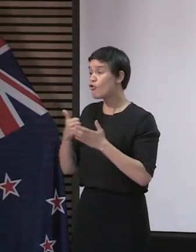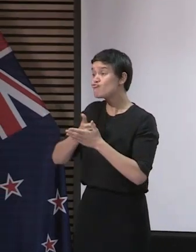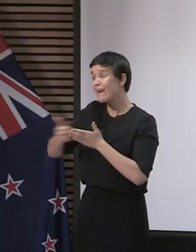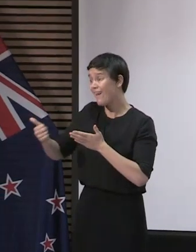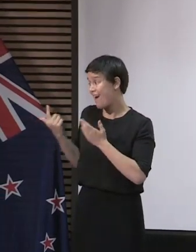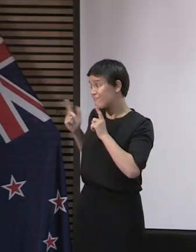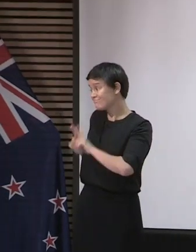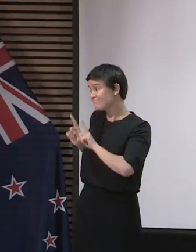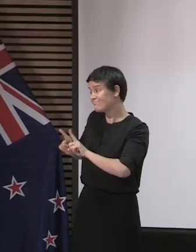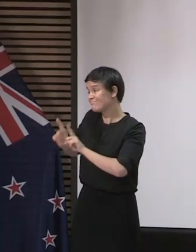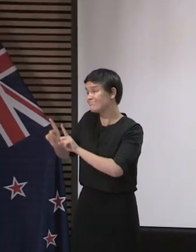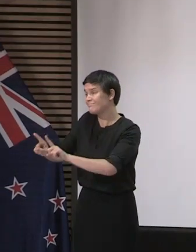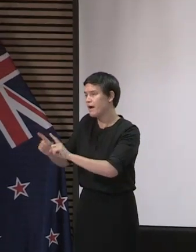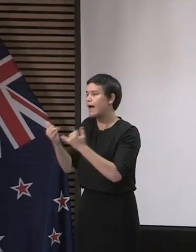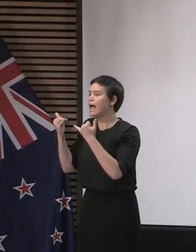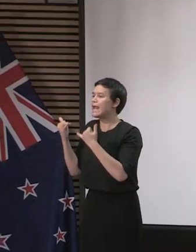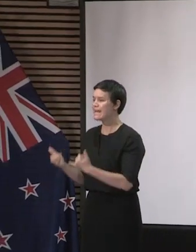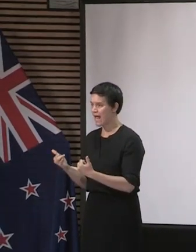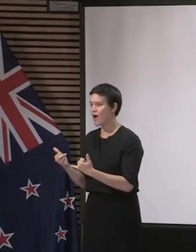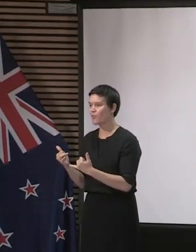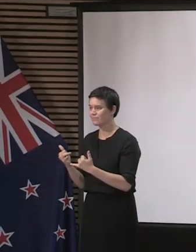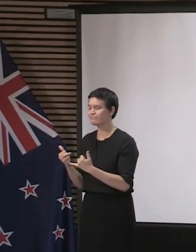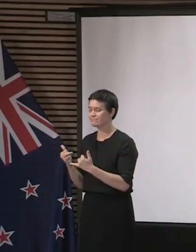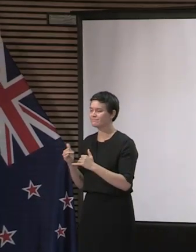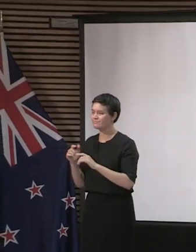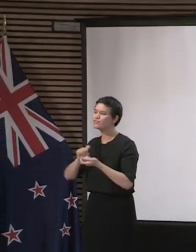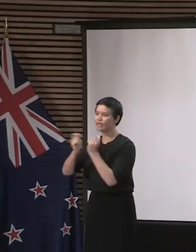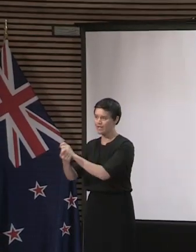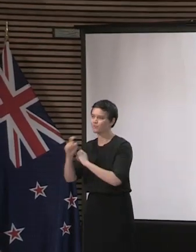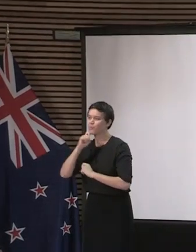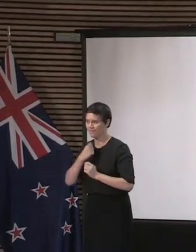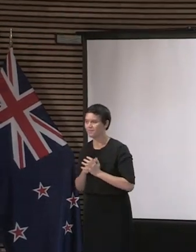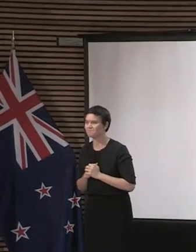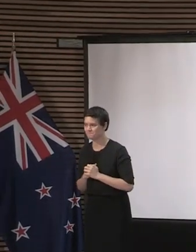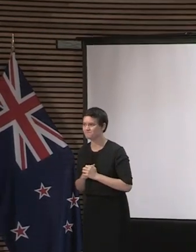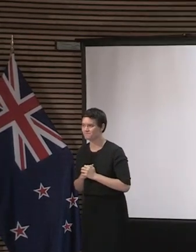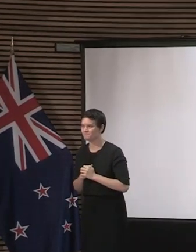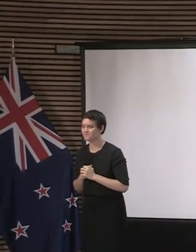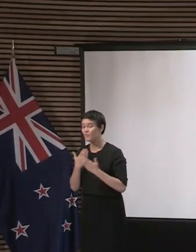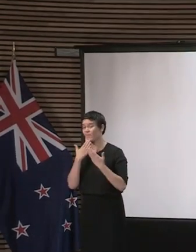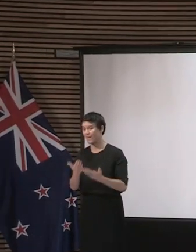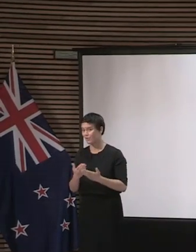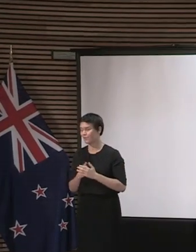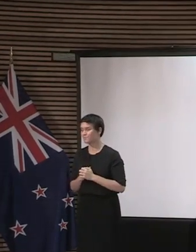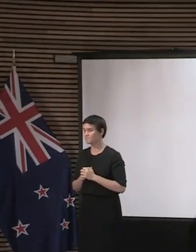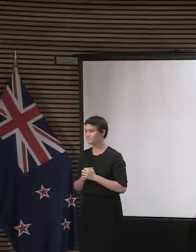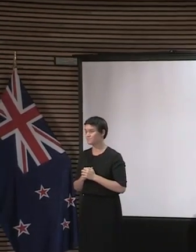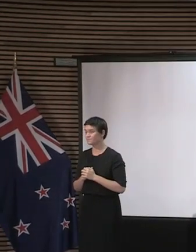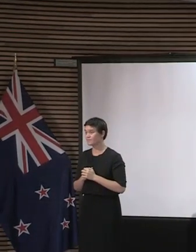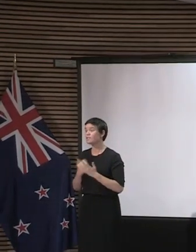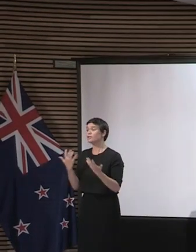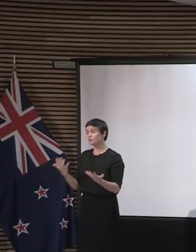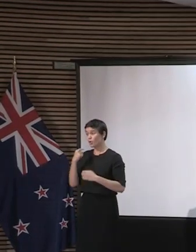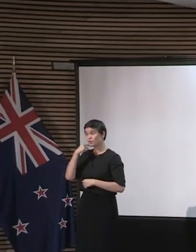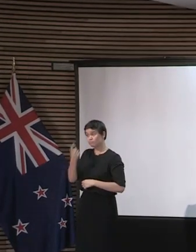And I thank the team that supports Dr Bloomfield as well. From tomorrow, the Ministry of Health will continue their daily updates at 1pm.